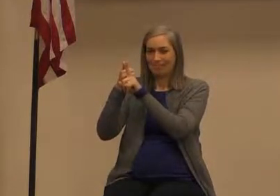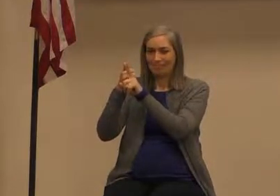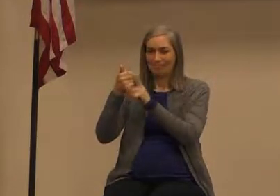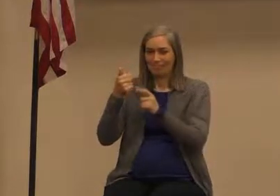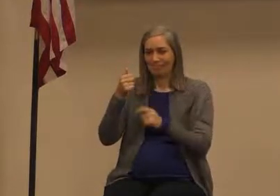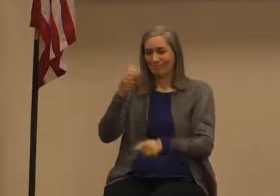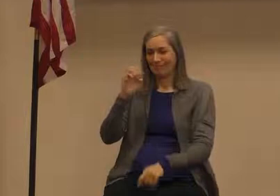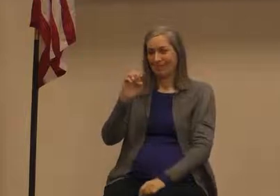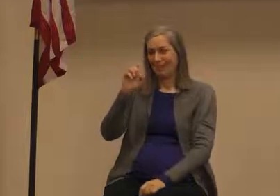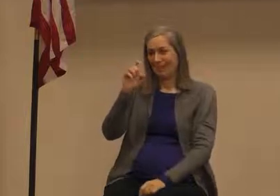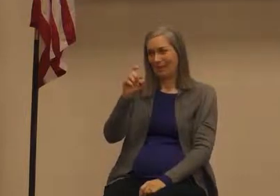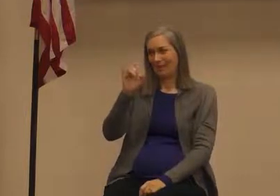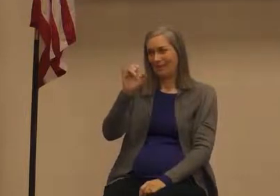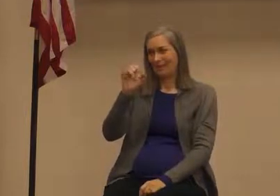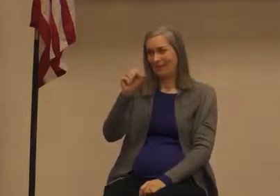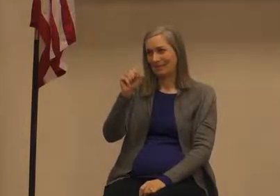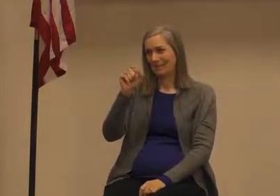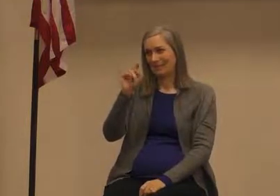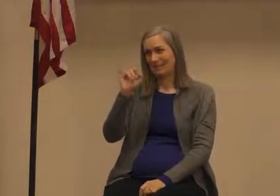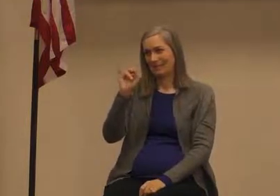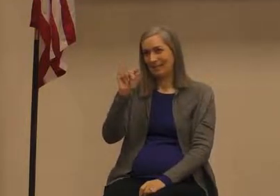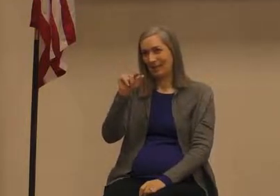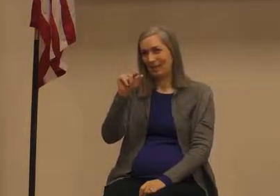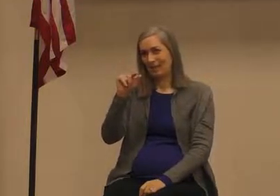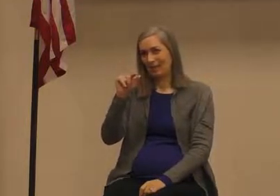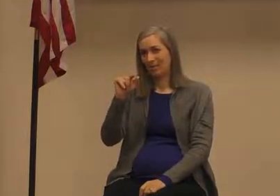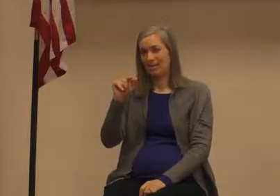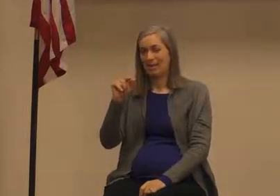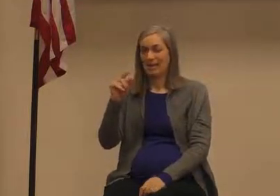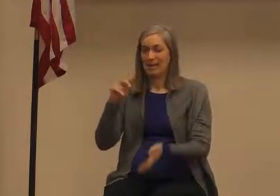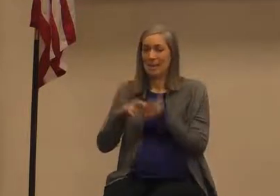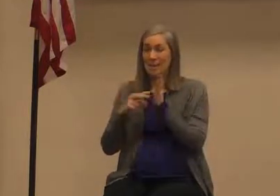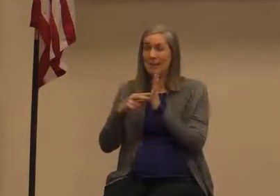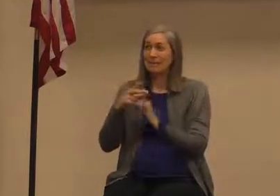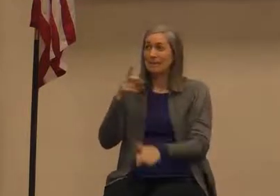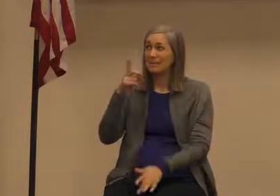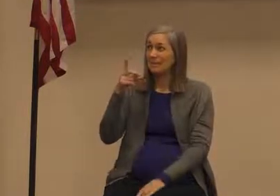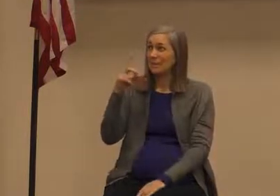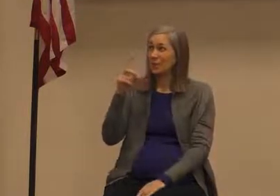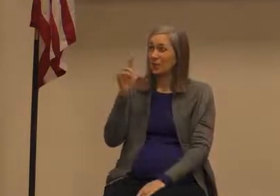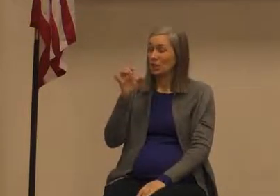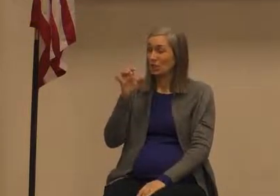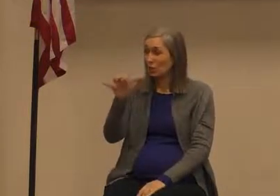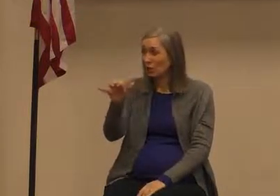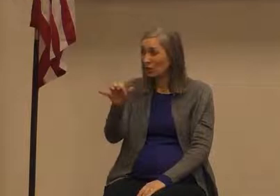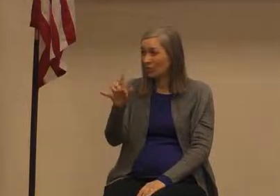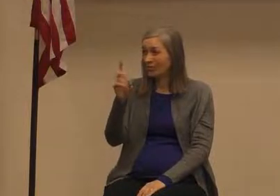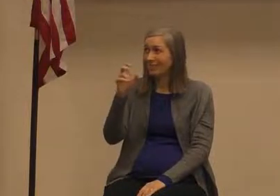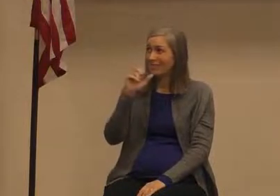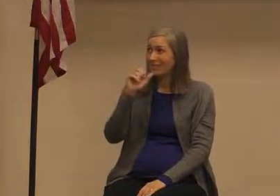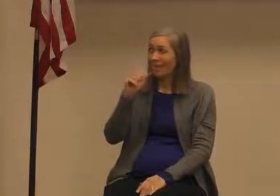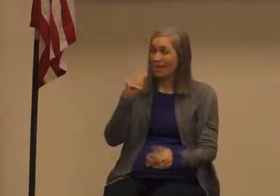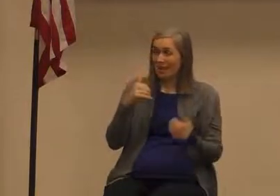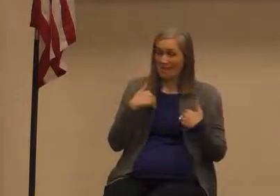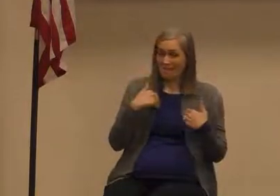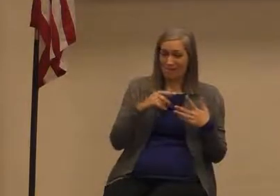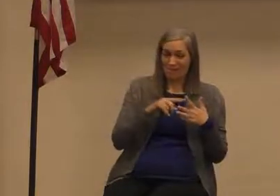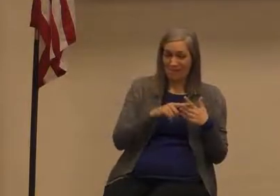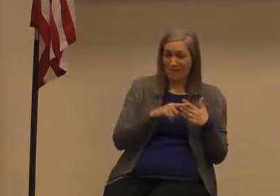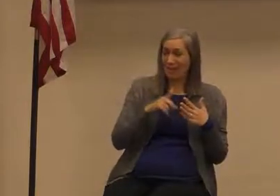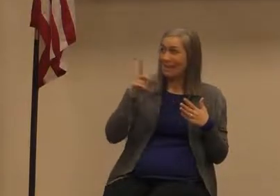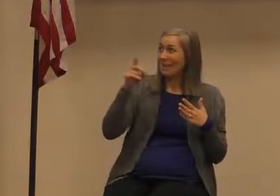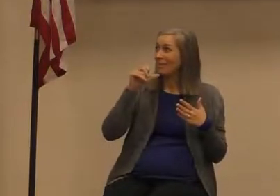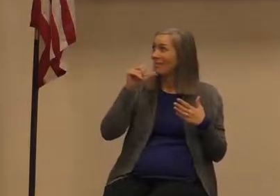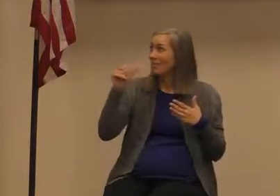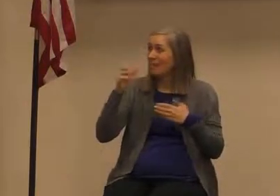means that God that Yahweh is eternal that he did not have a beginning and he does not